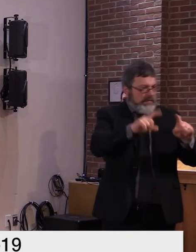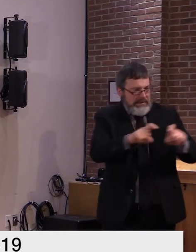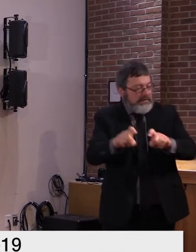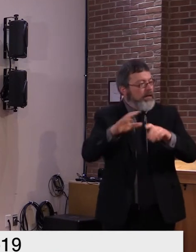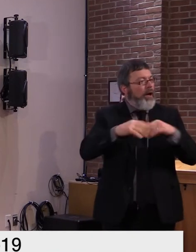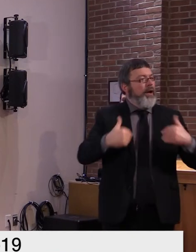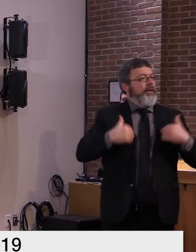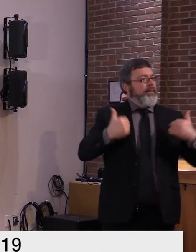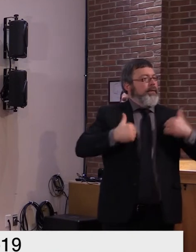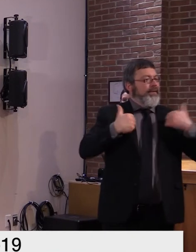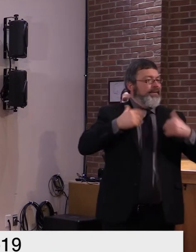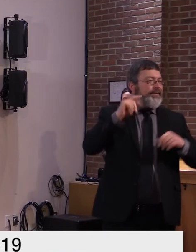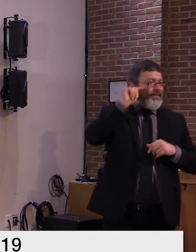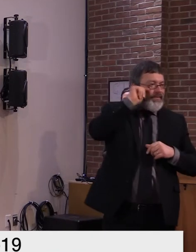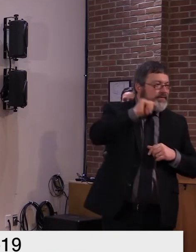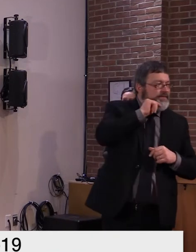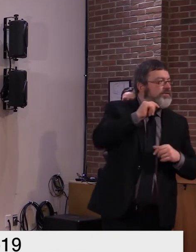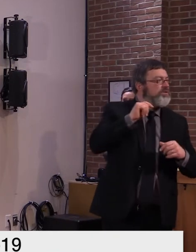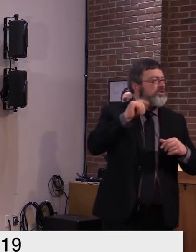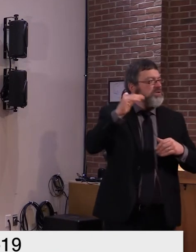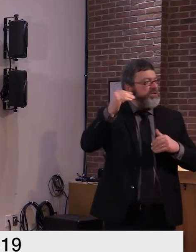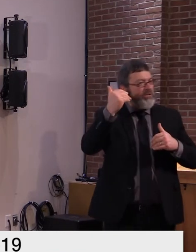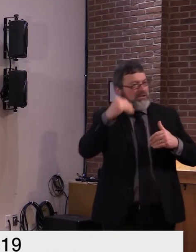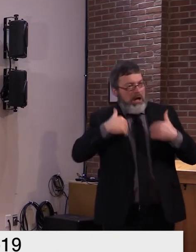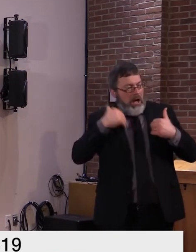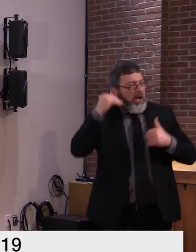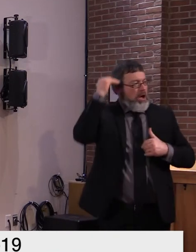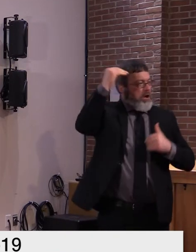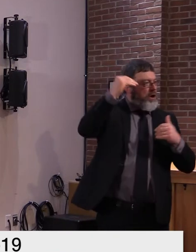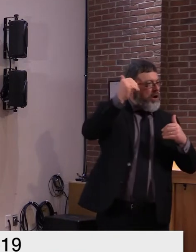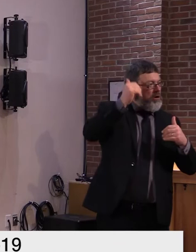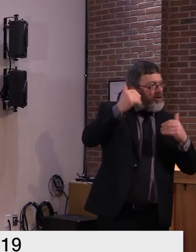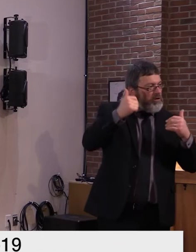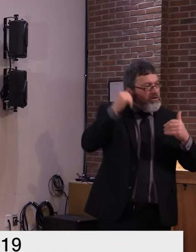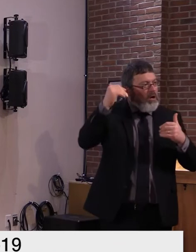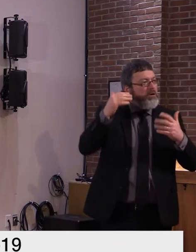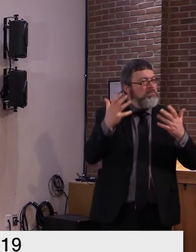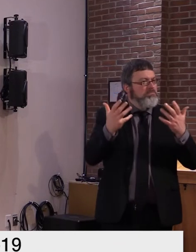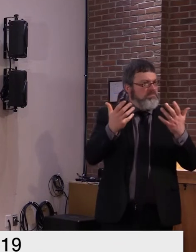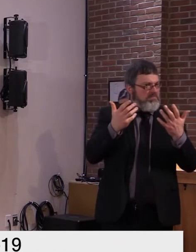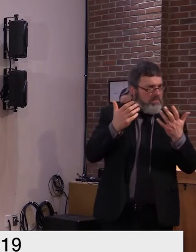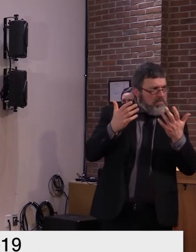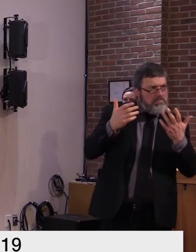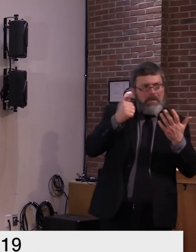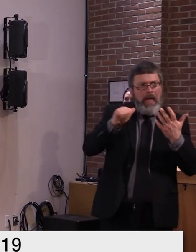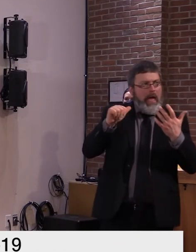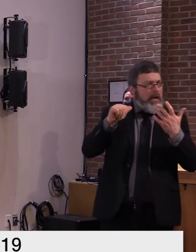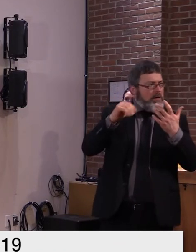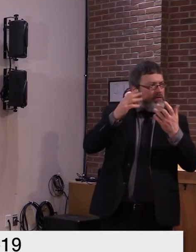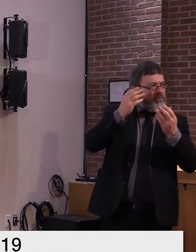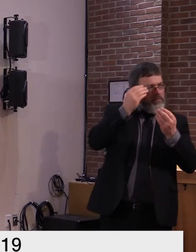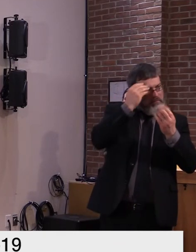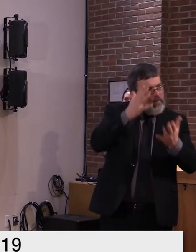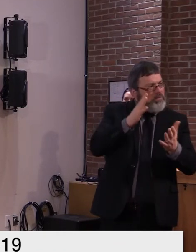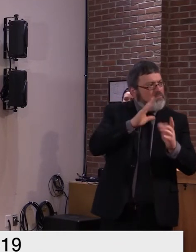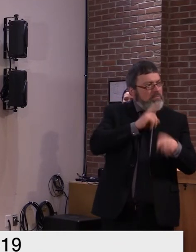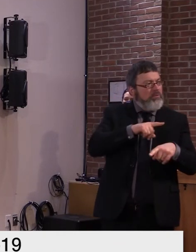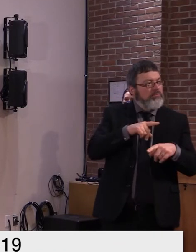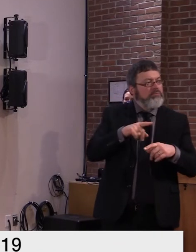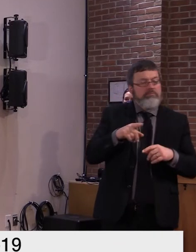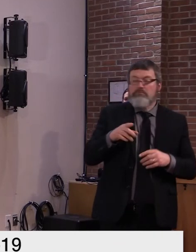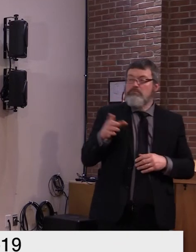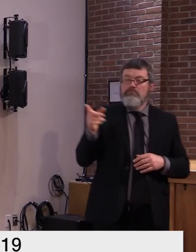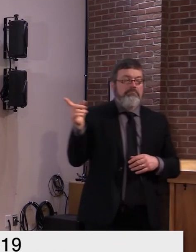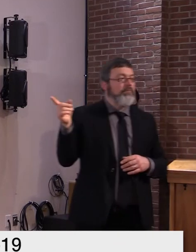adolescent population we kind of regard is like the adult population in terms of their ability